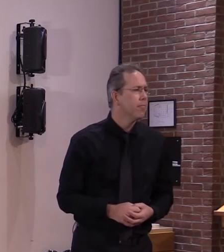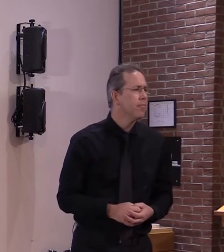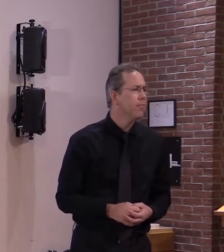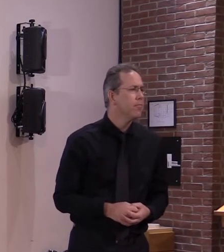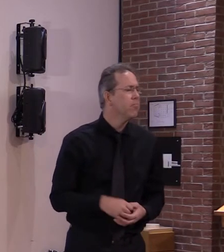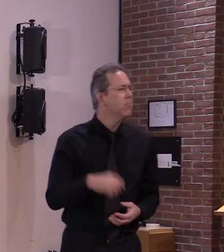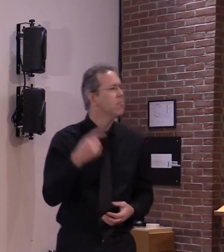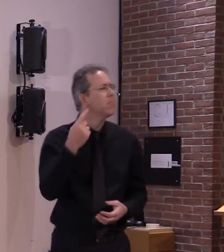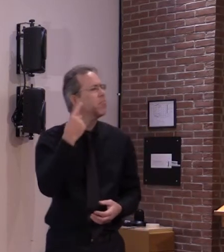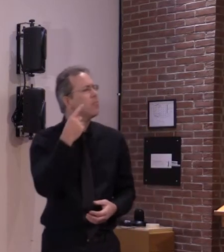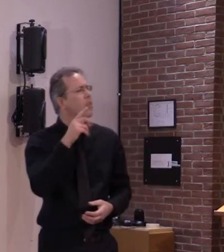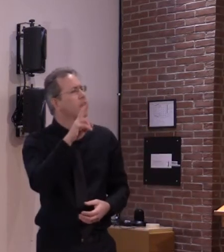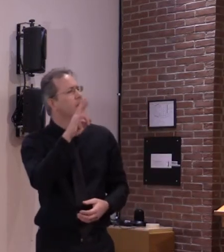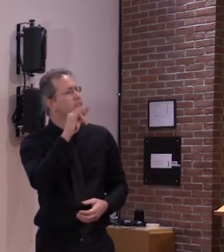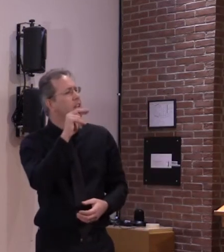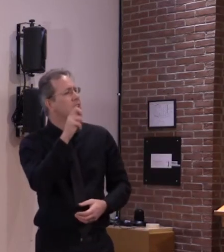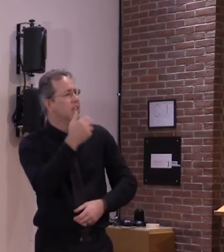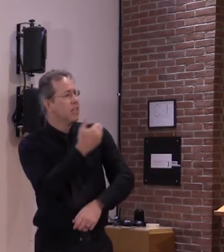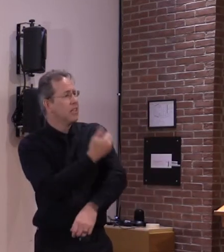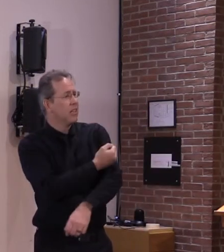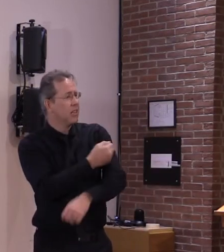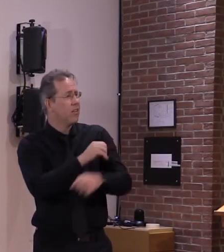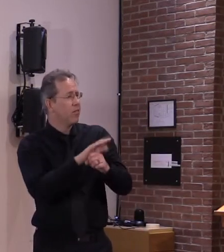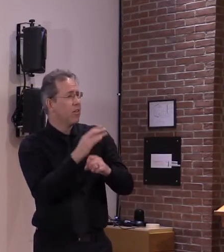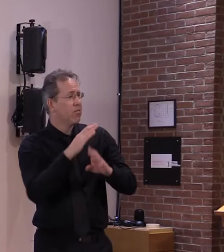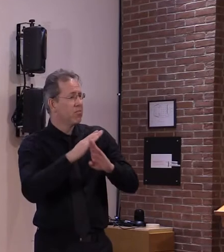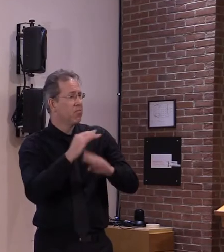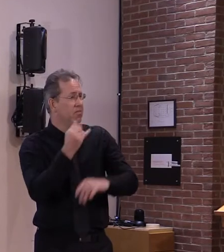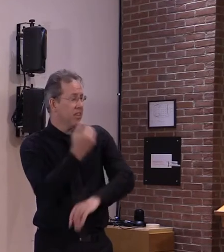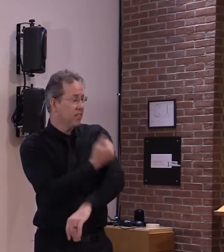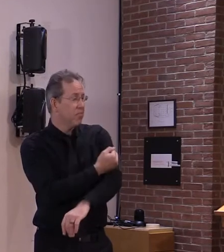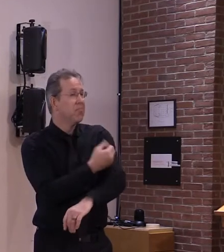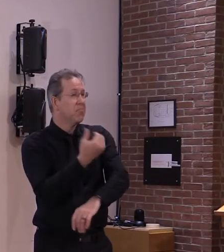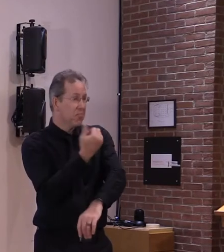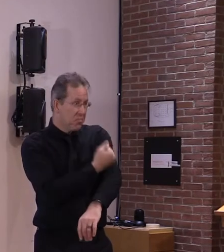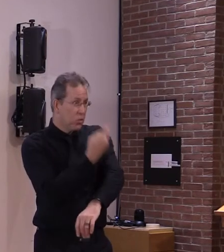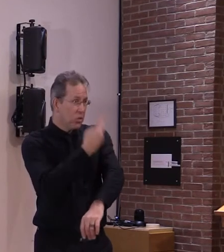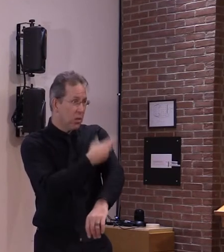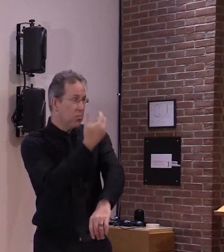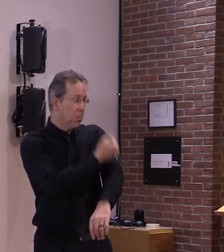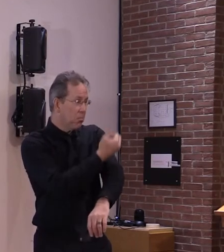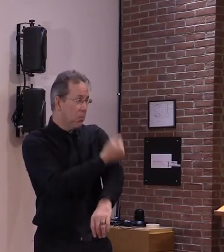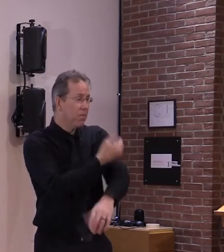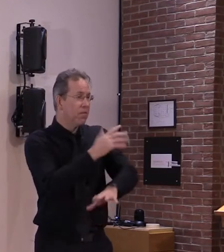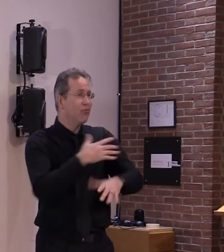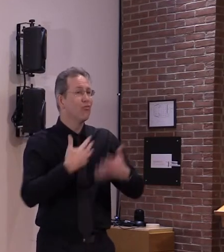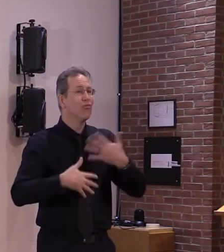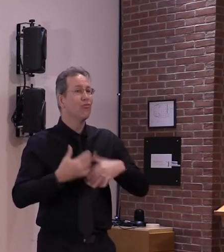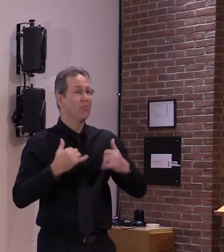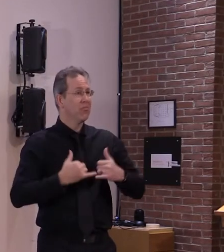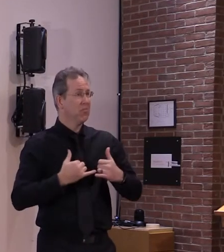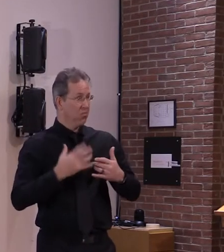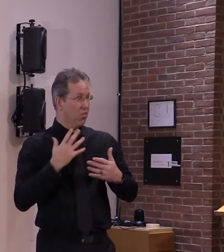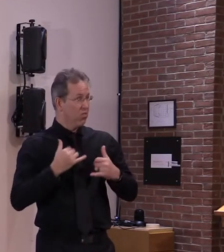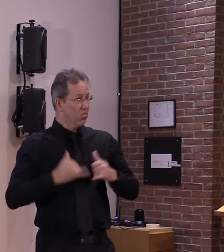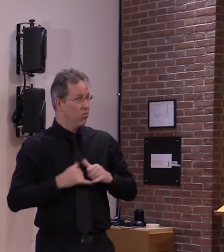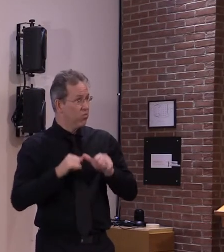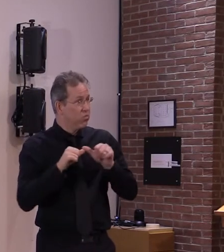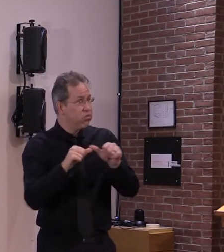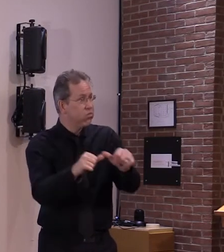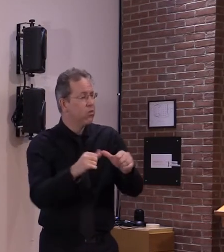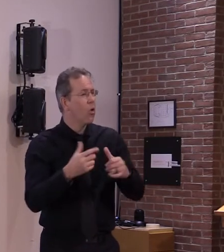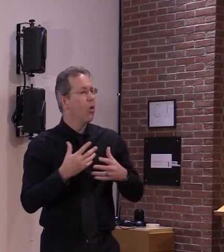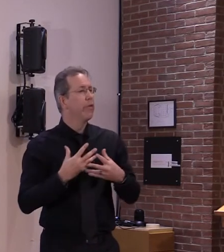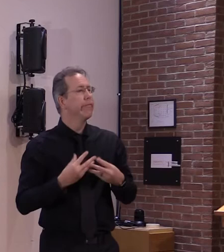yeah obviously a dr levine question but it's uh very early at this point and that's why you have to pay attention to the vaccinations